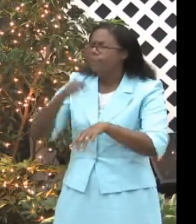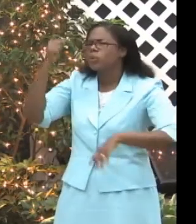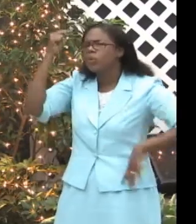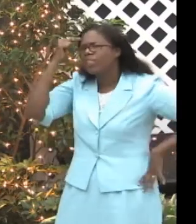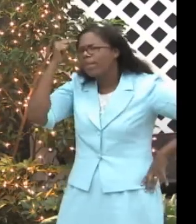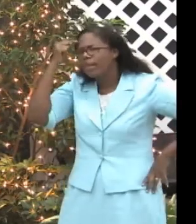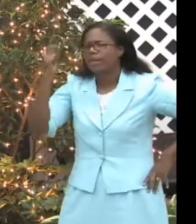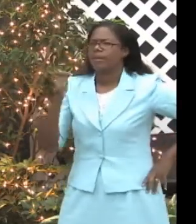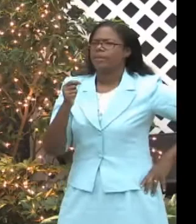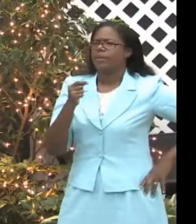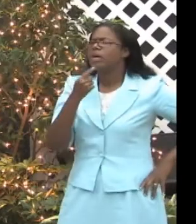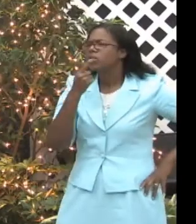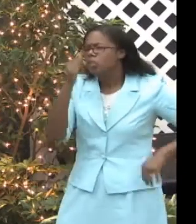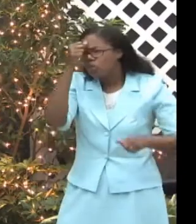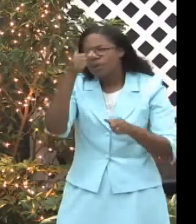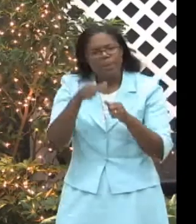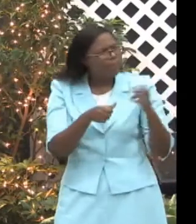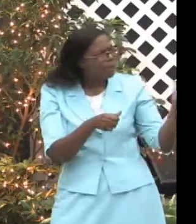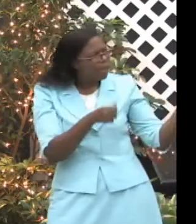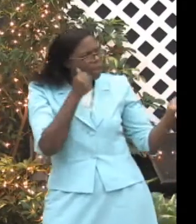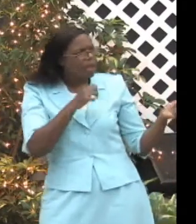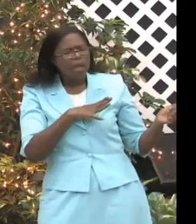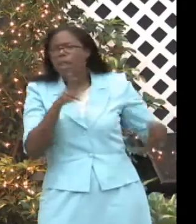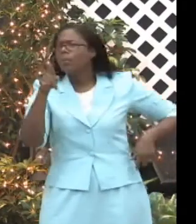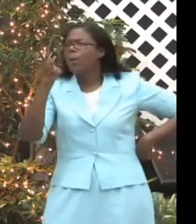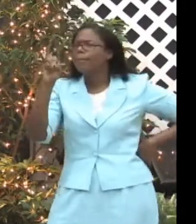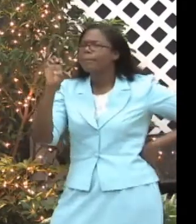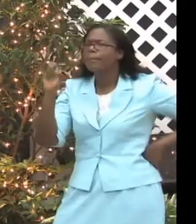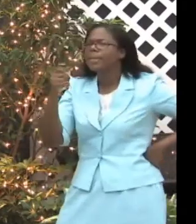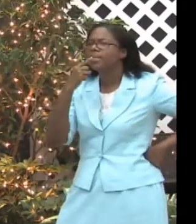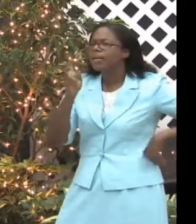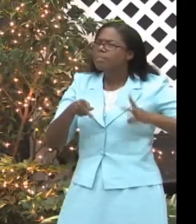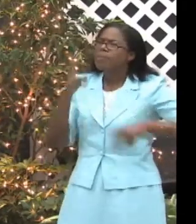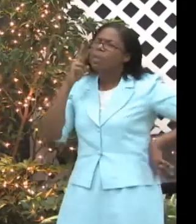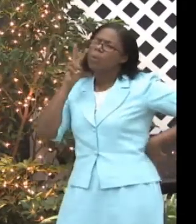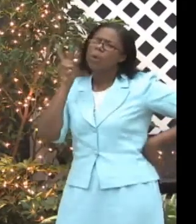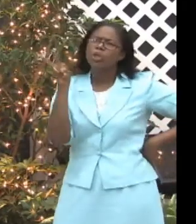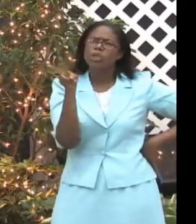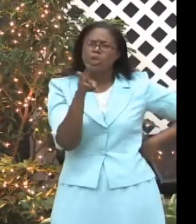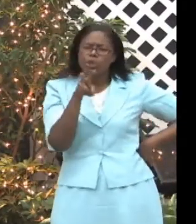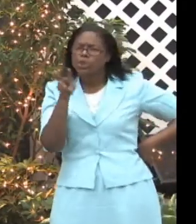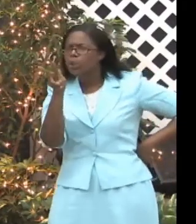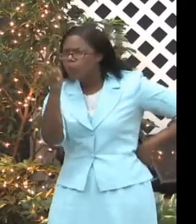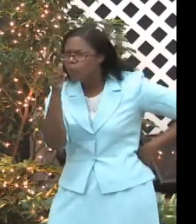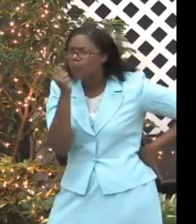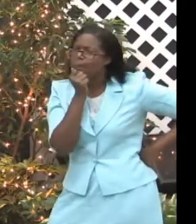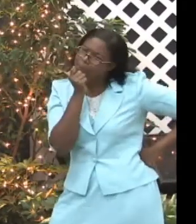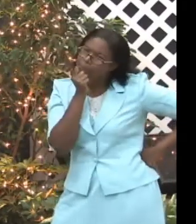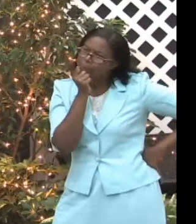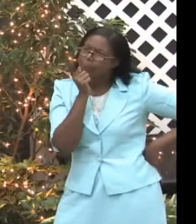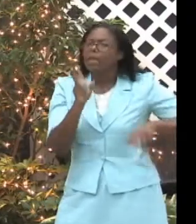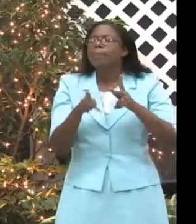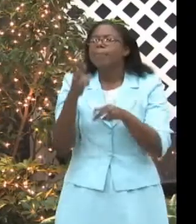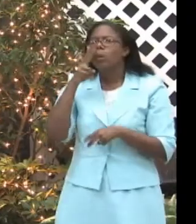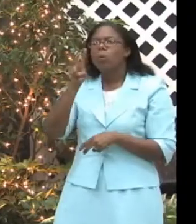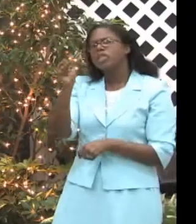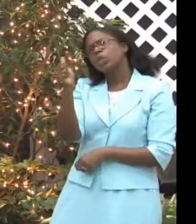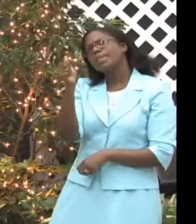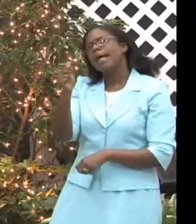poem, for the people looking at you. And looking at themselves.